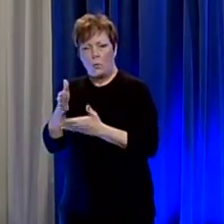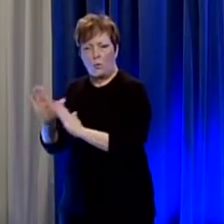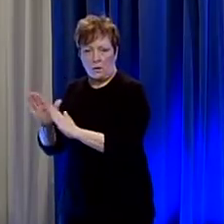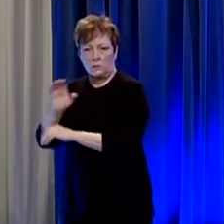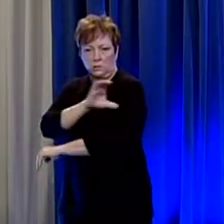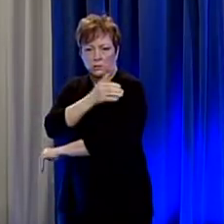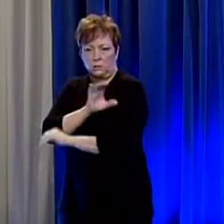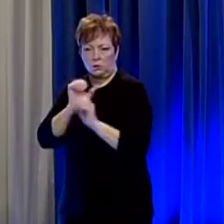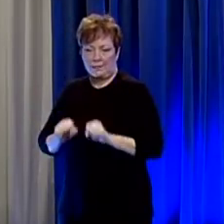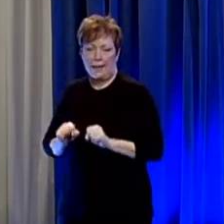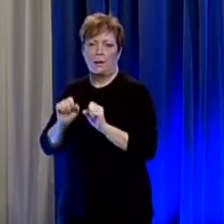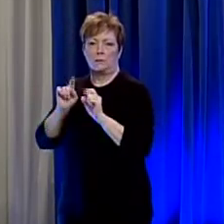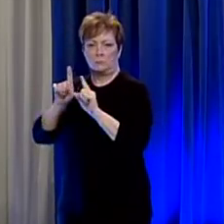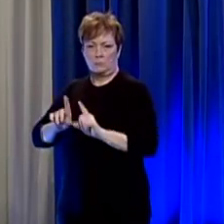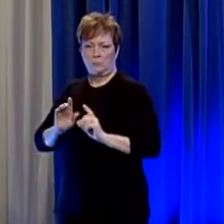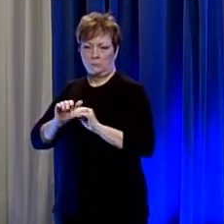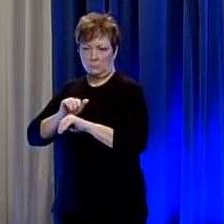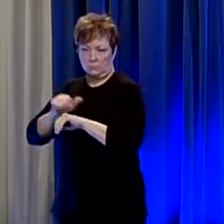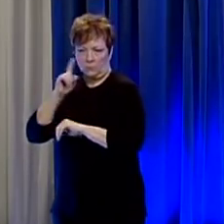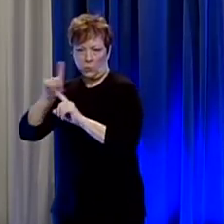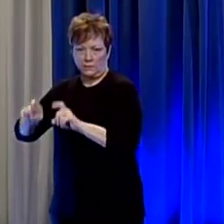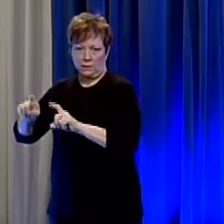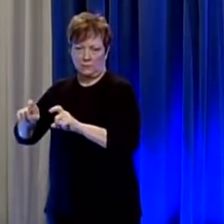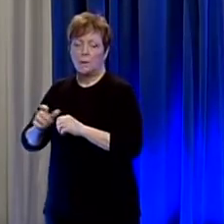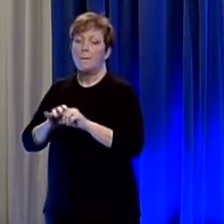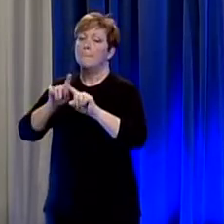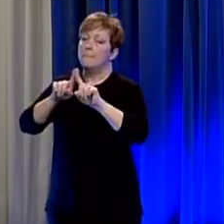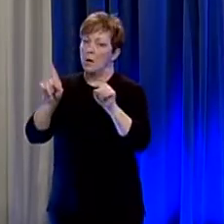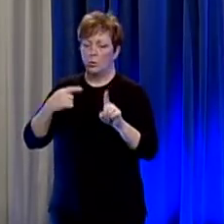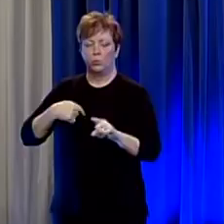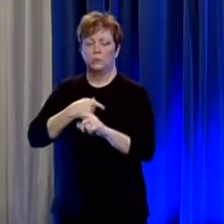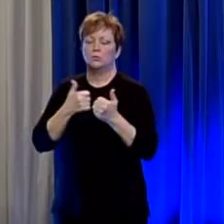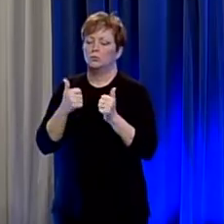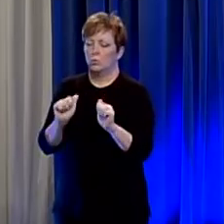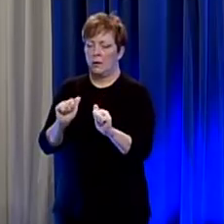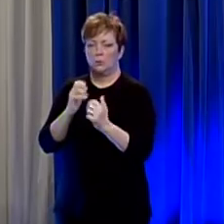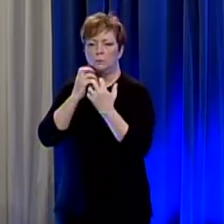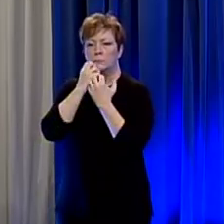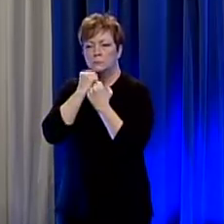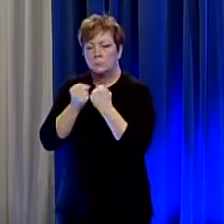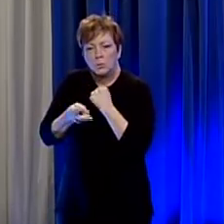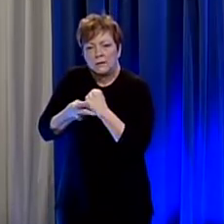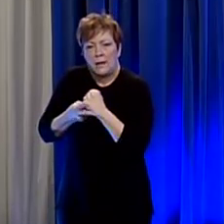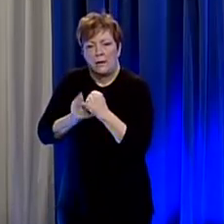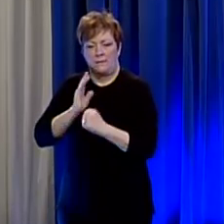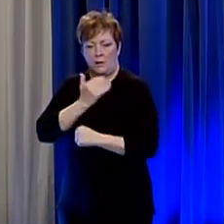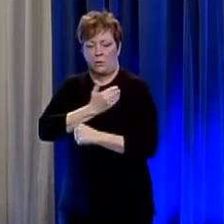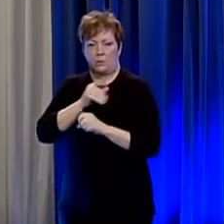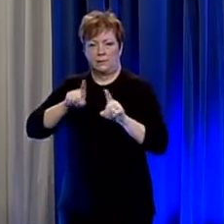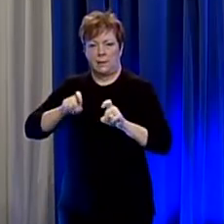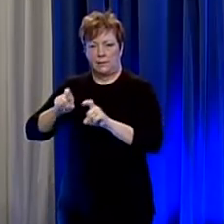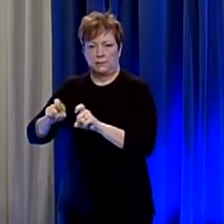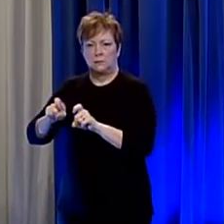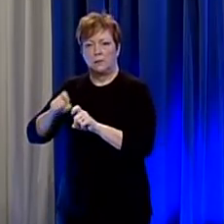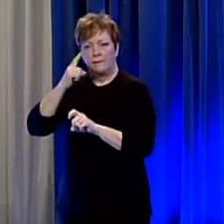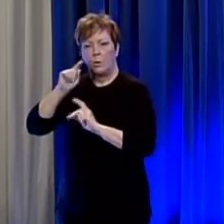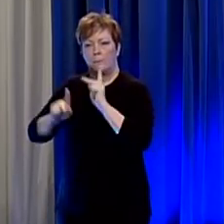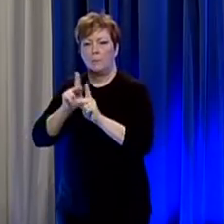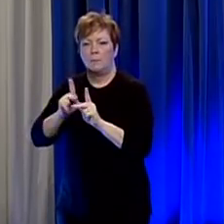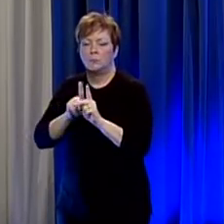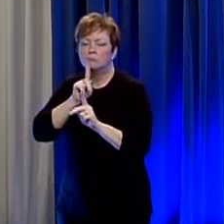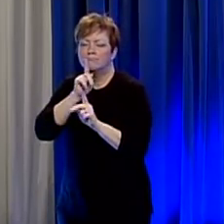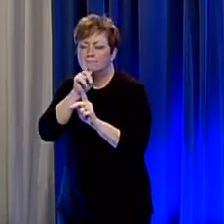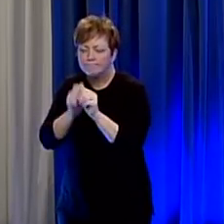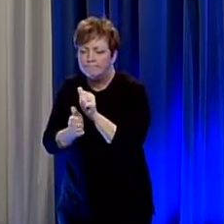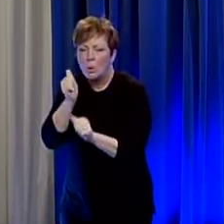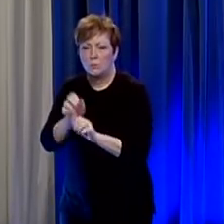test patients who don't who don't meet those criteria but we're trying very hard to preserve our testing capacity for those people who most need